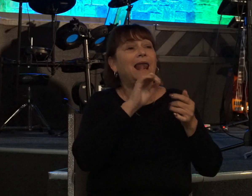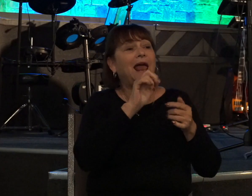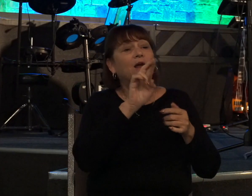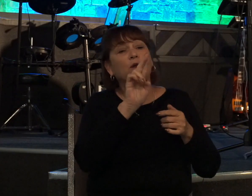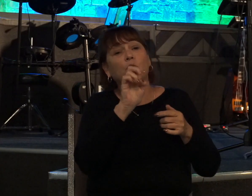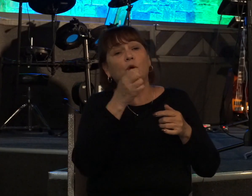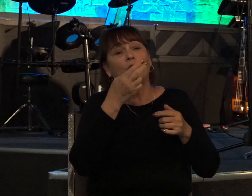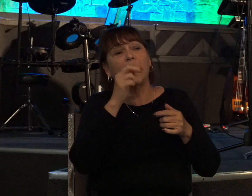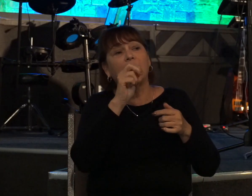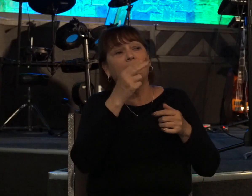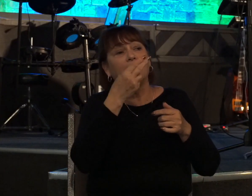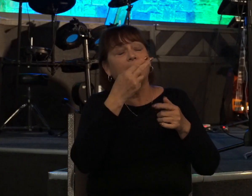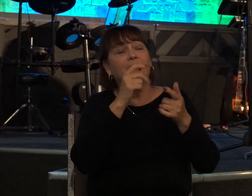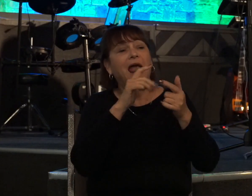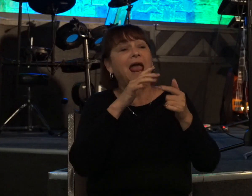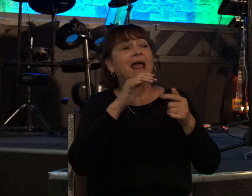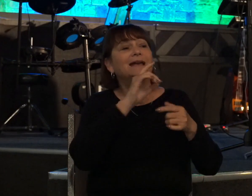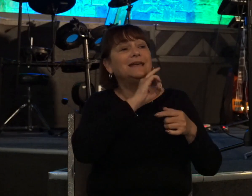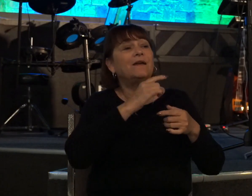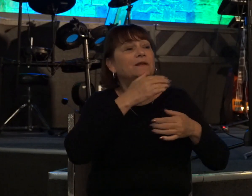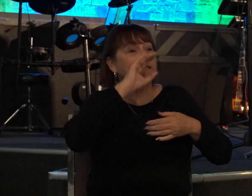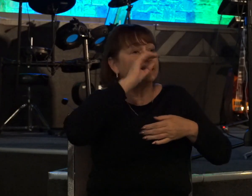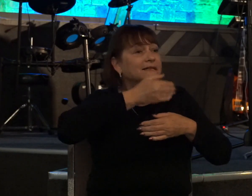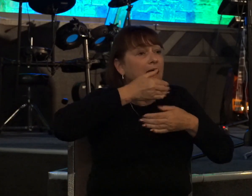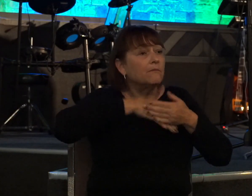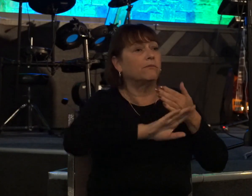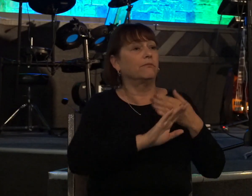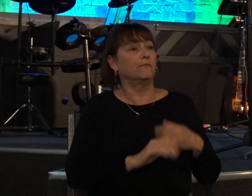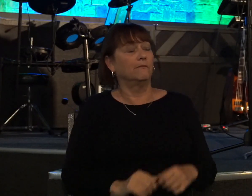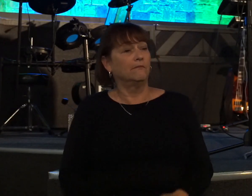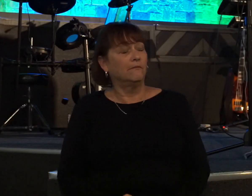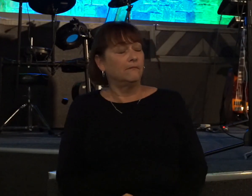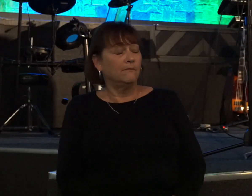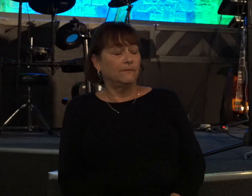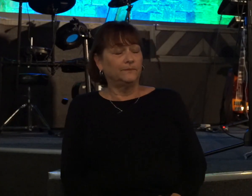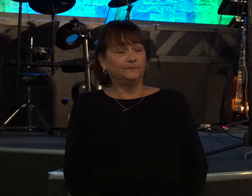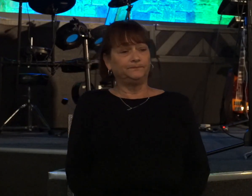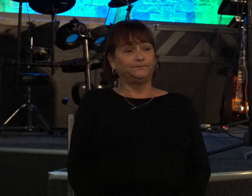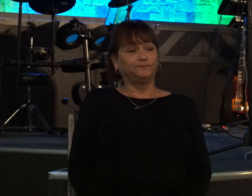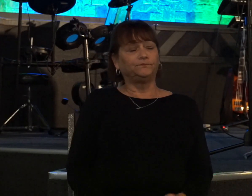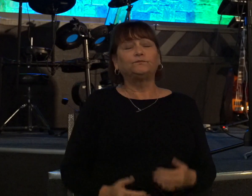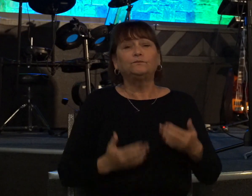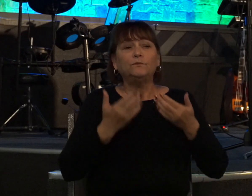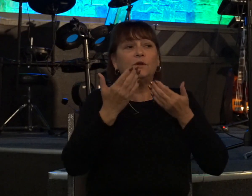and two we saw that we serve a loving and merciful God man